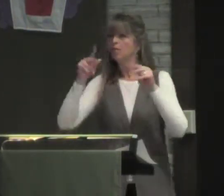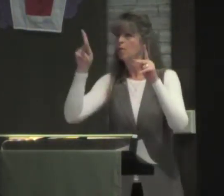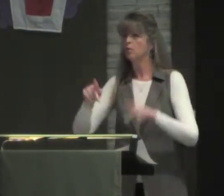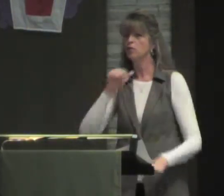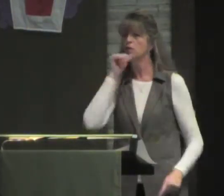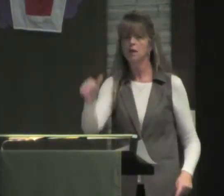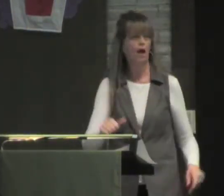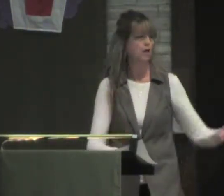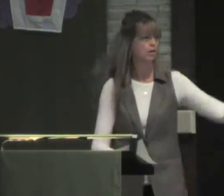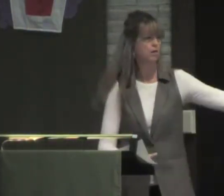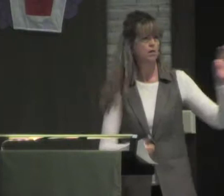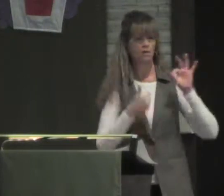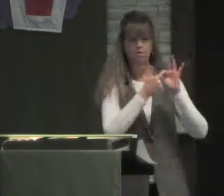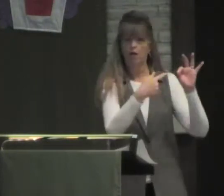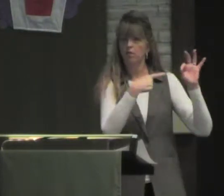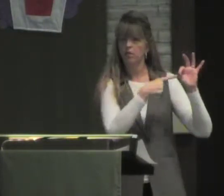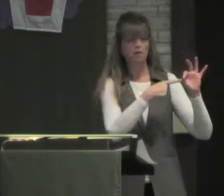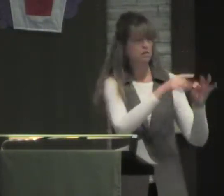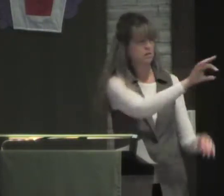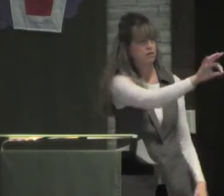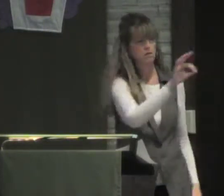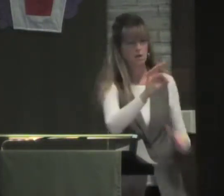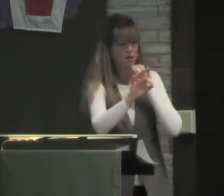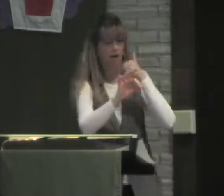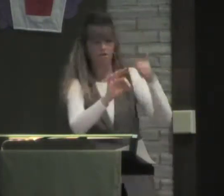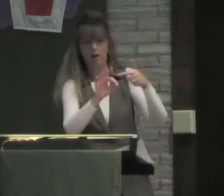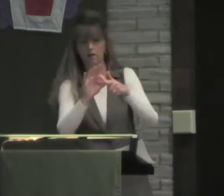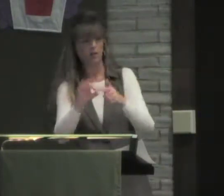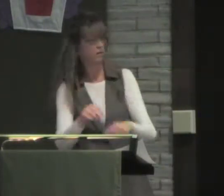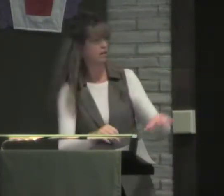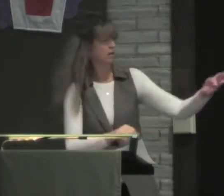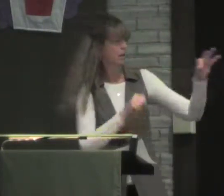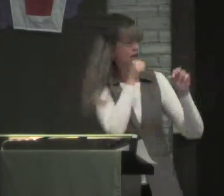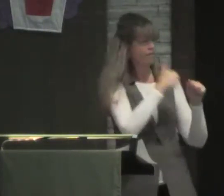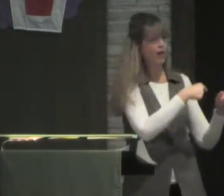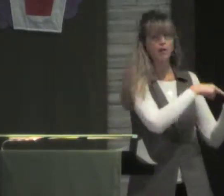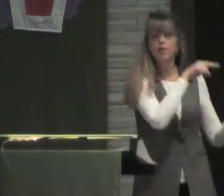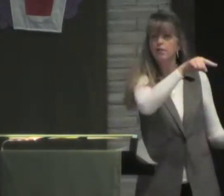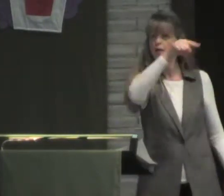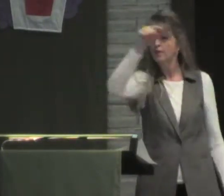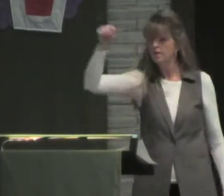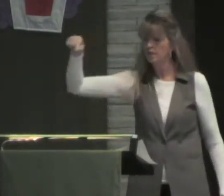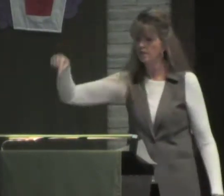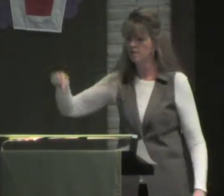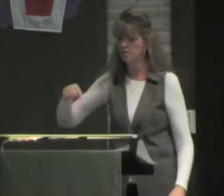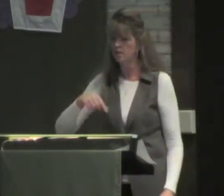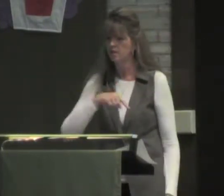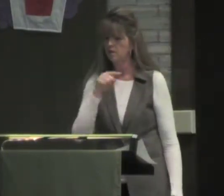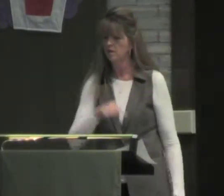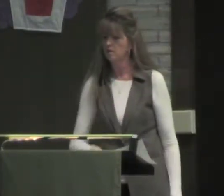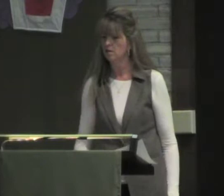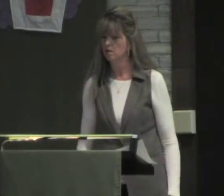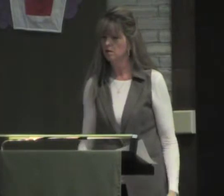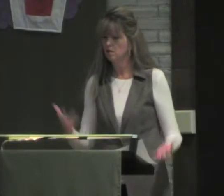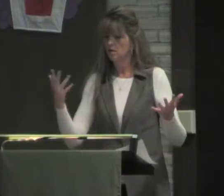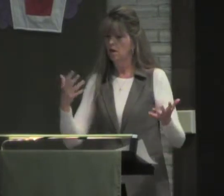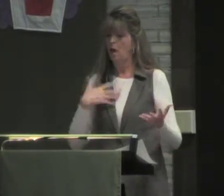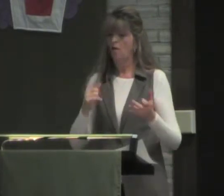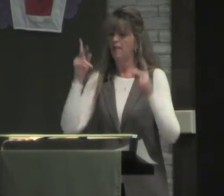and to never eat pork and to stone their children if they talk back. I don't want them to just pick